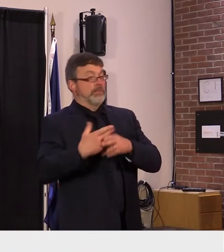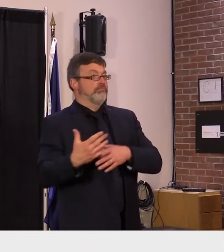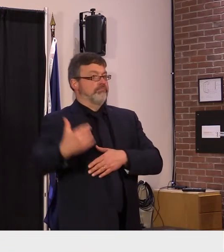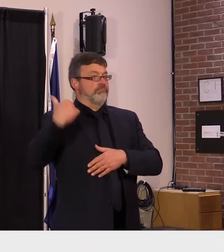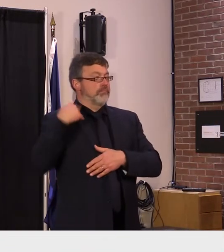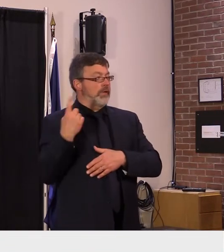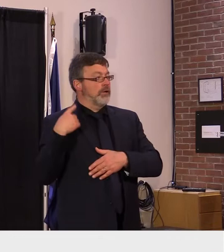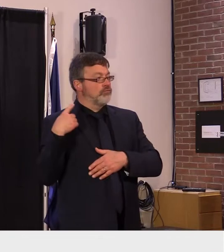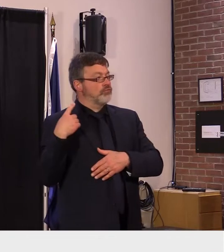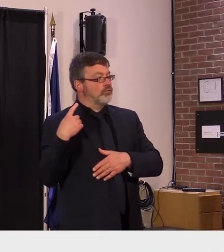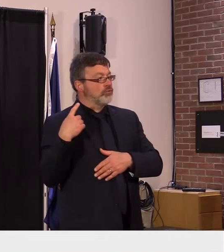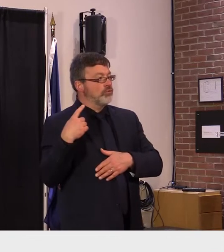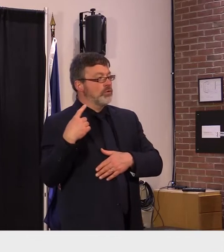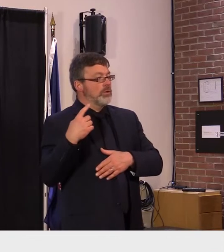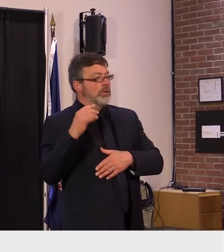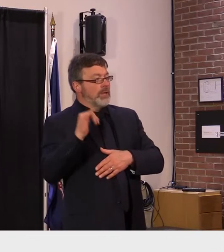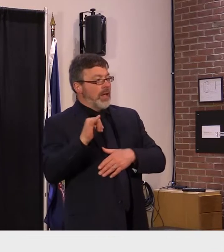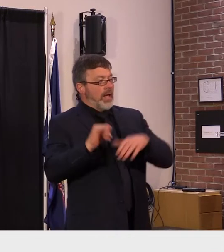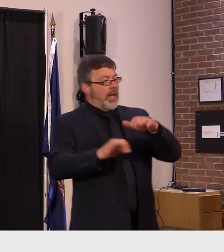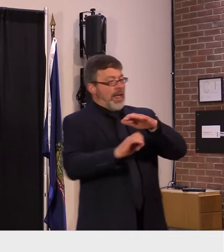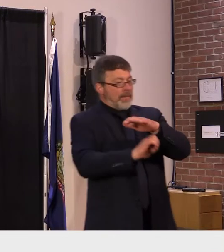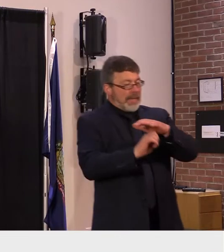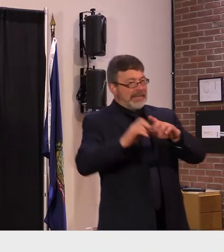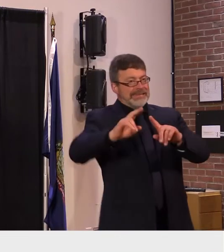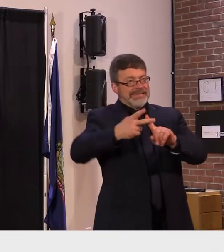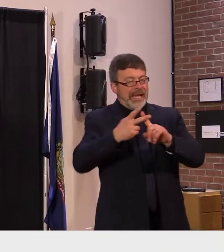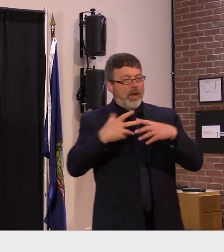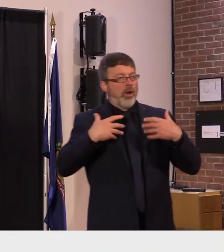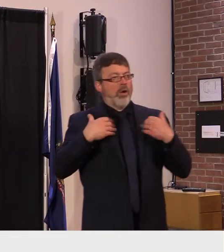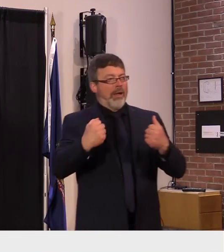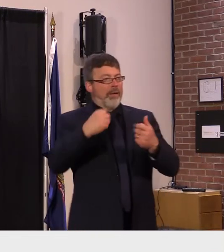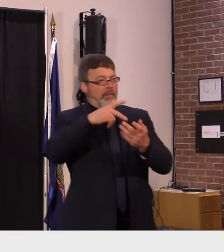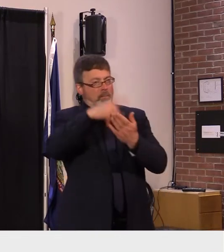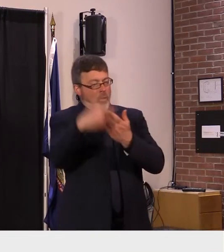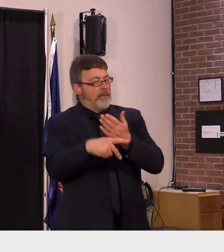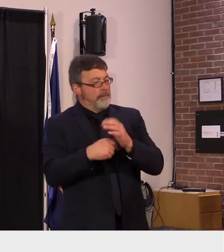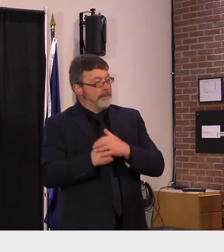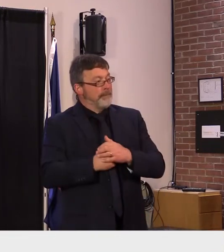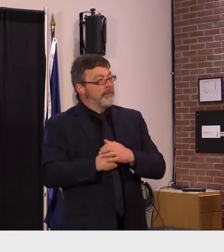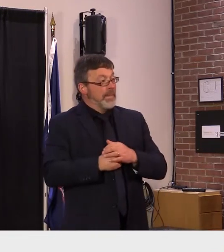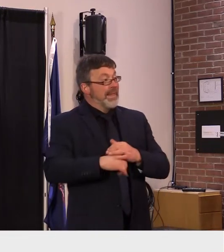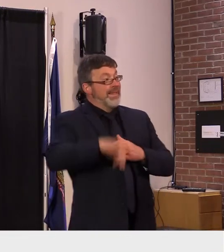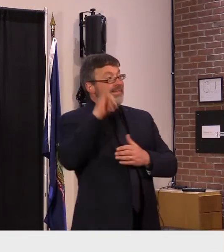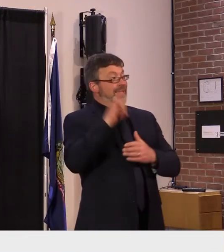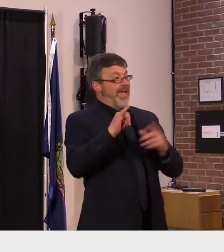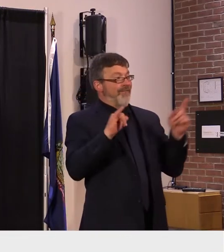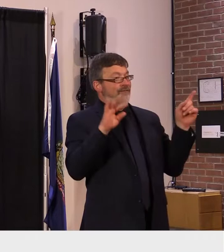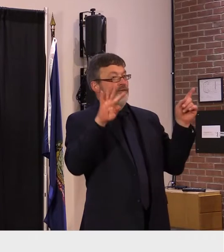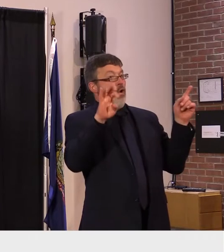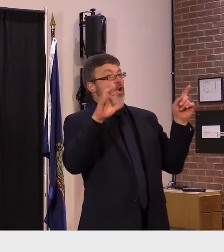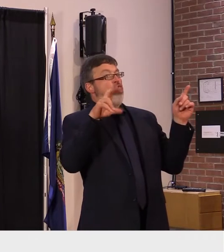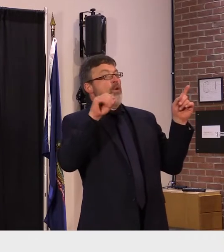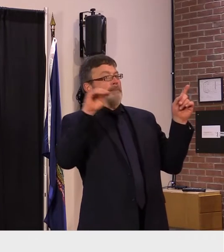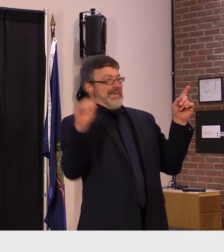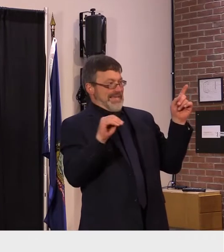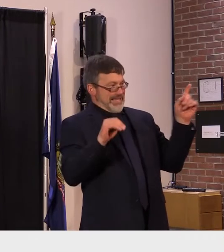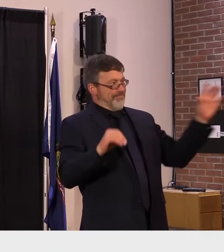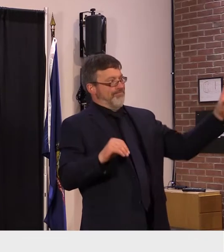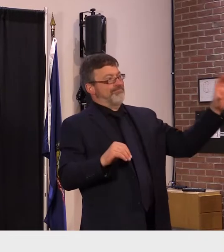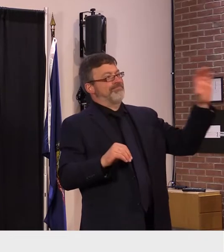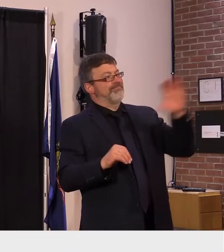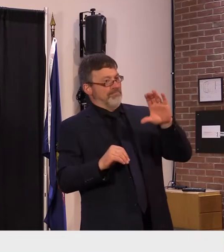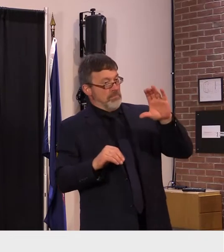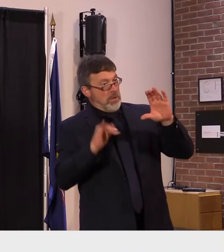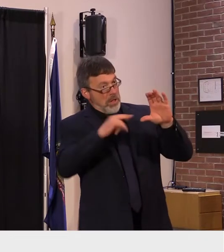secondary emergency relief fund vermont has received a total of 430 million uh through through this program in the last two